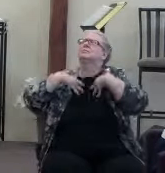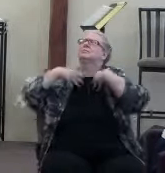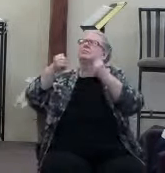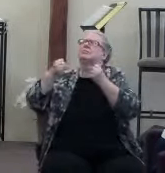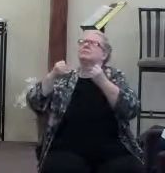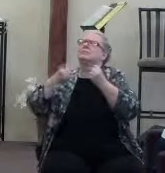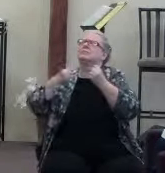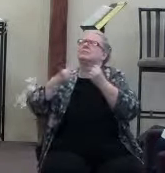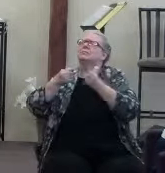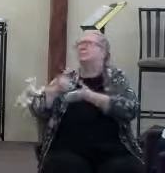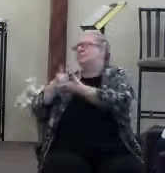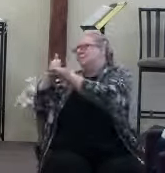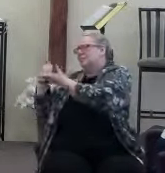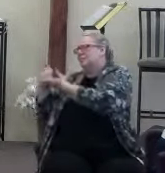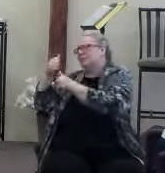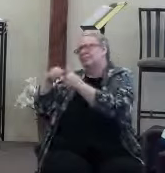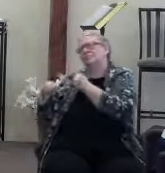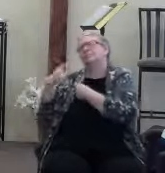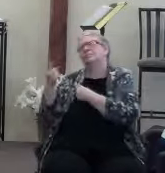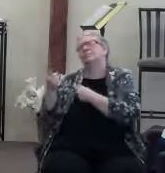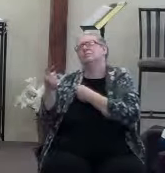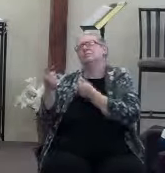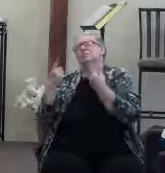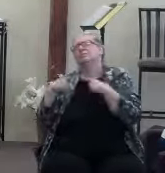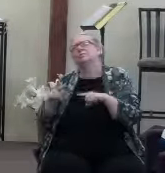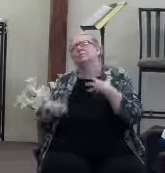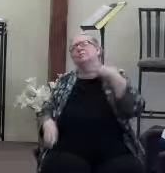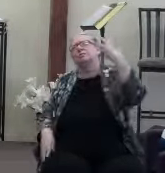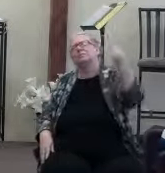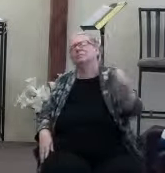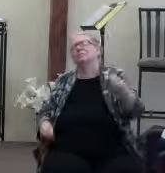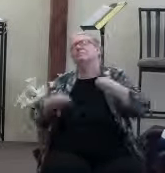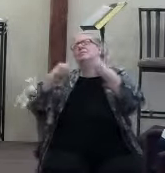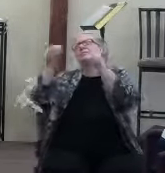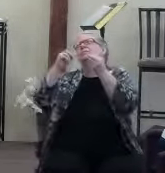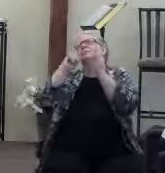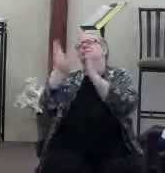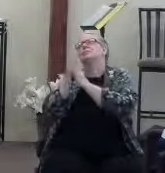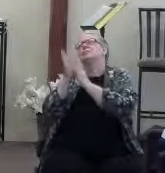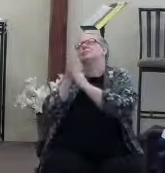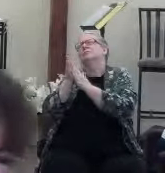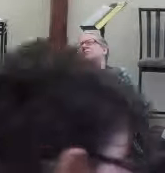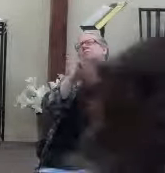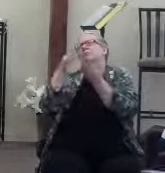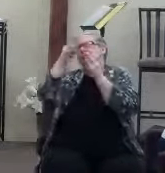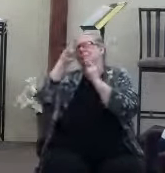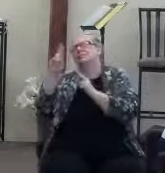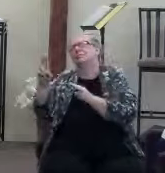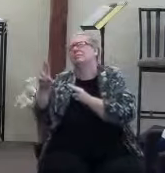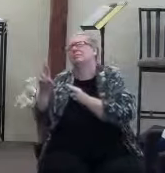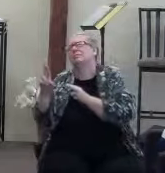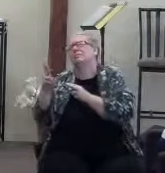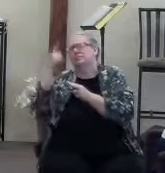And, Lord, help each one of them as they leave here to give you the praise, the glory, and the honor for their